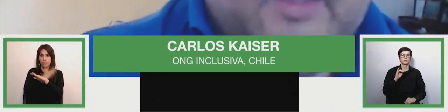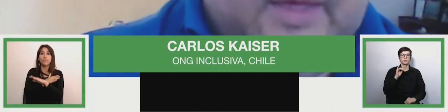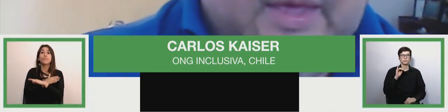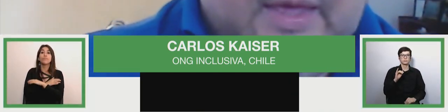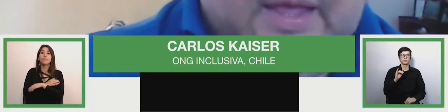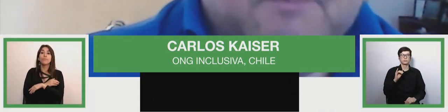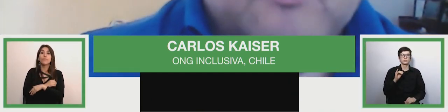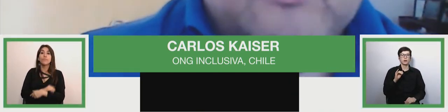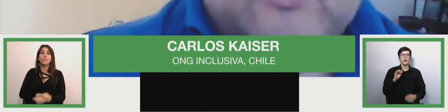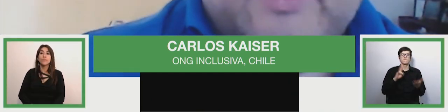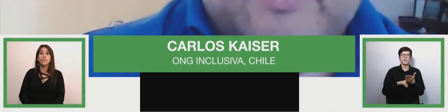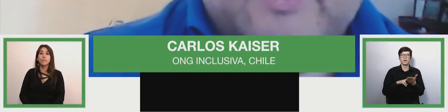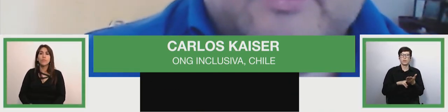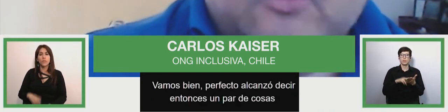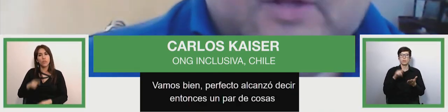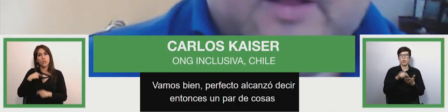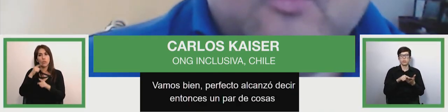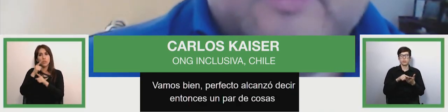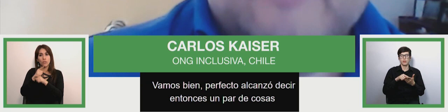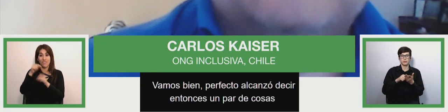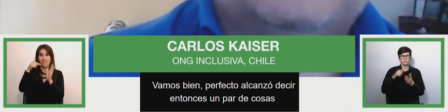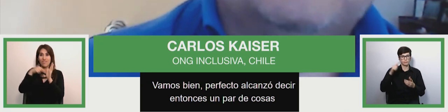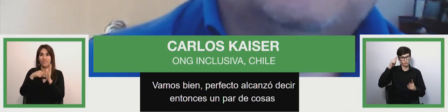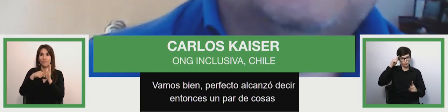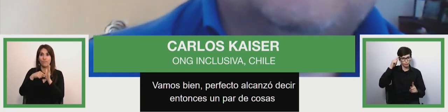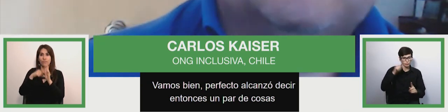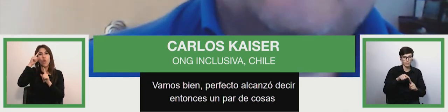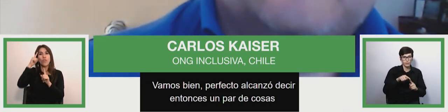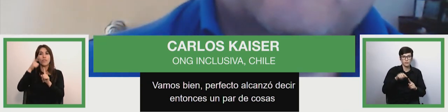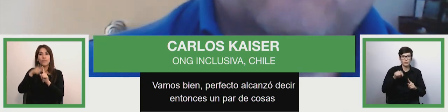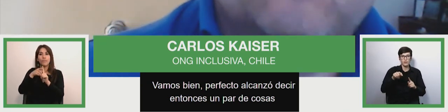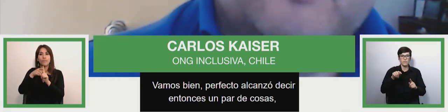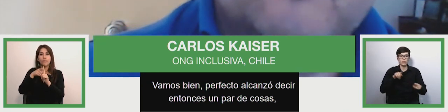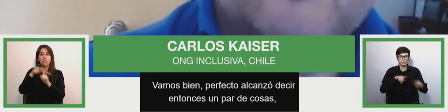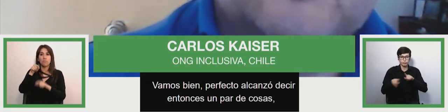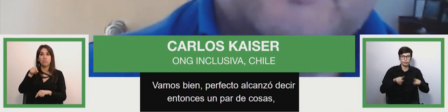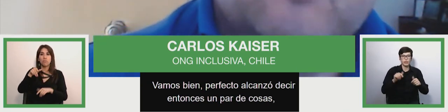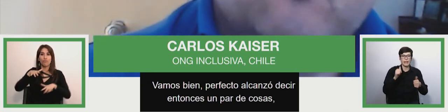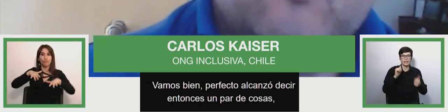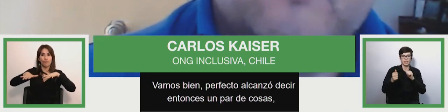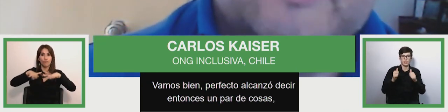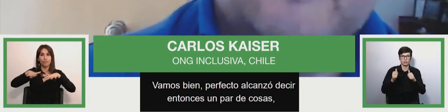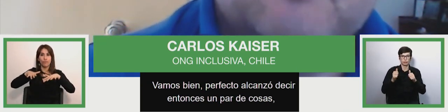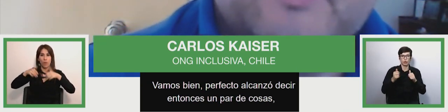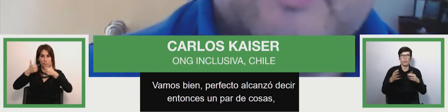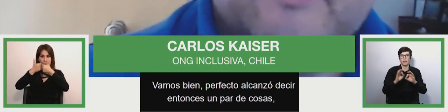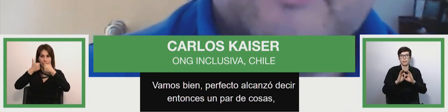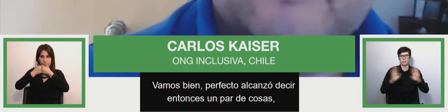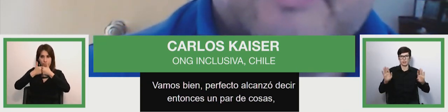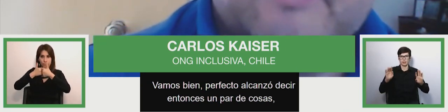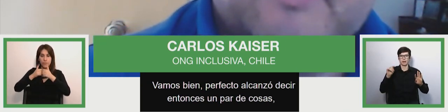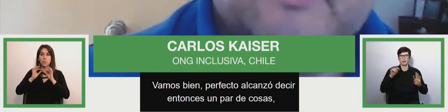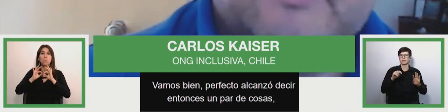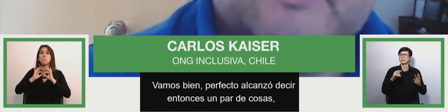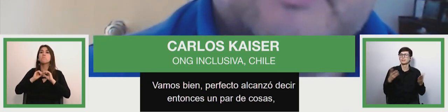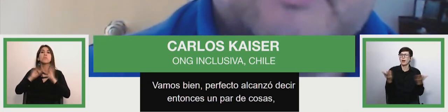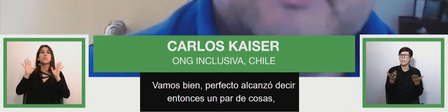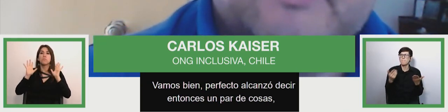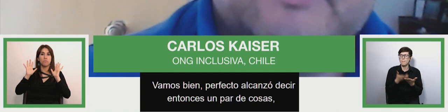we're okay so far oh we're okay perfect now so i can say a few more things